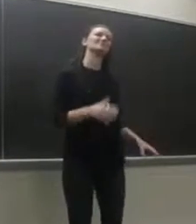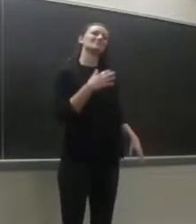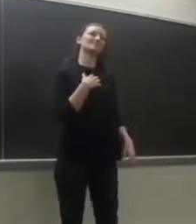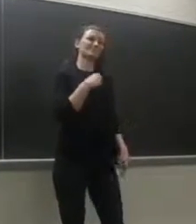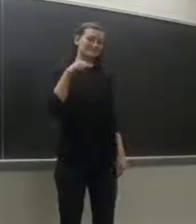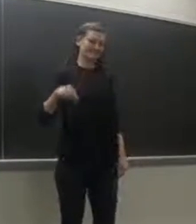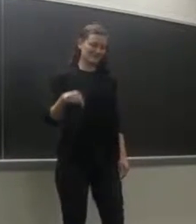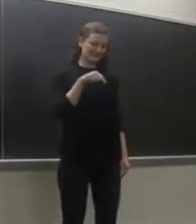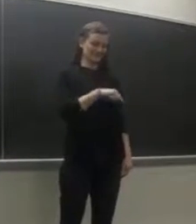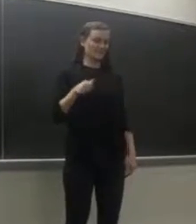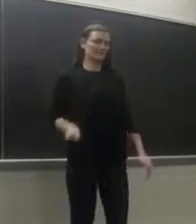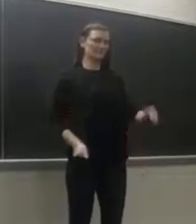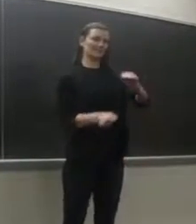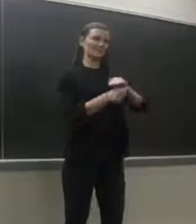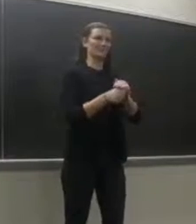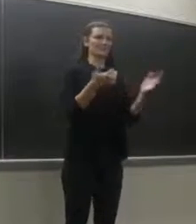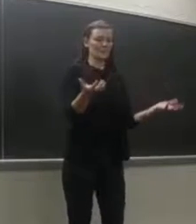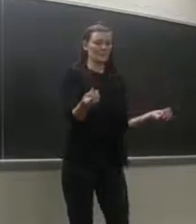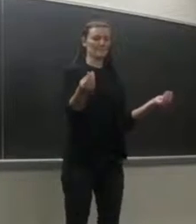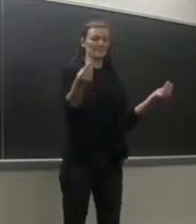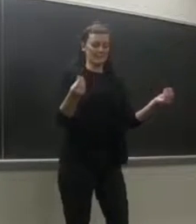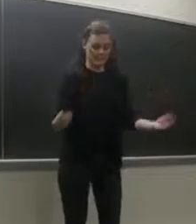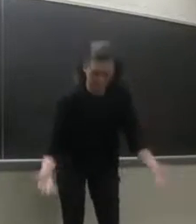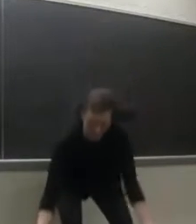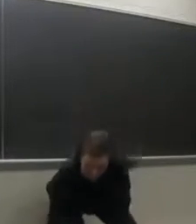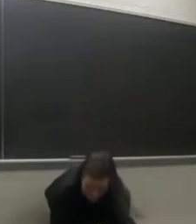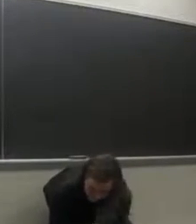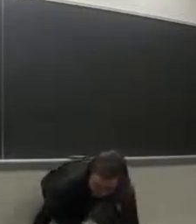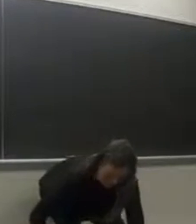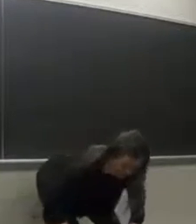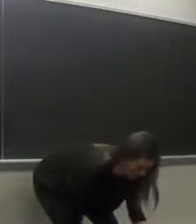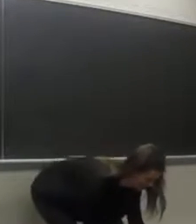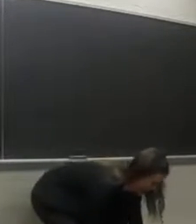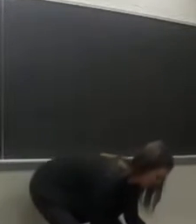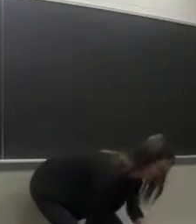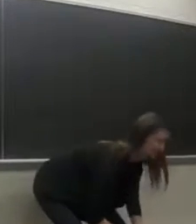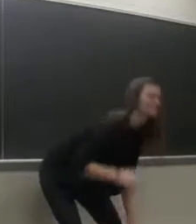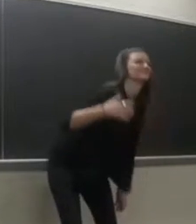My feet are buried in the sand and there's a breeze